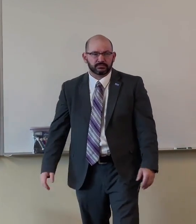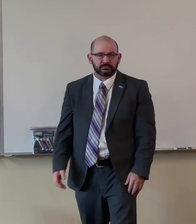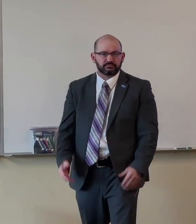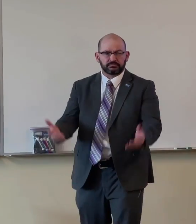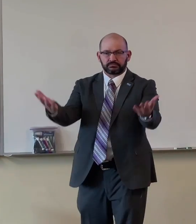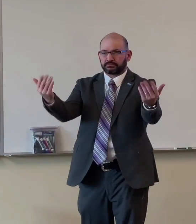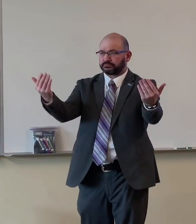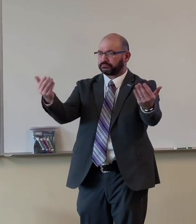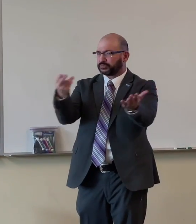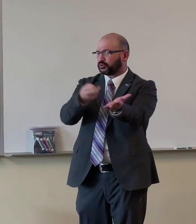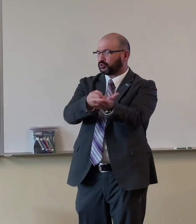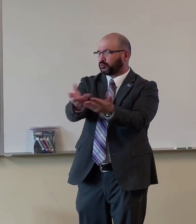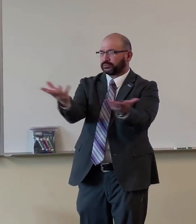What's the truth here? Anything?